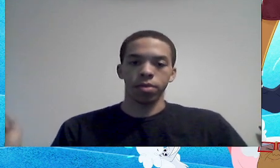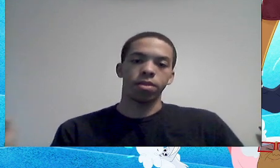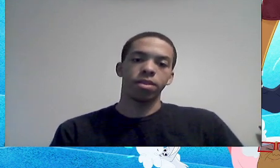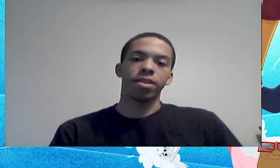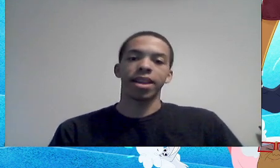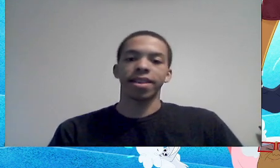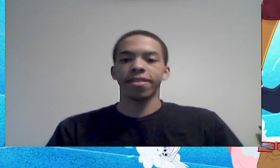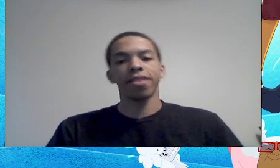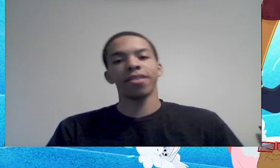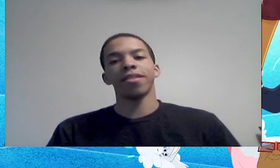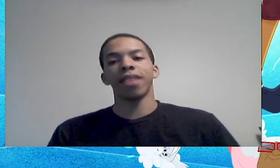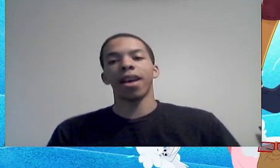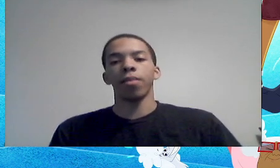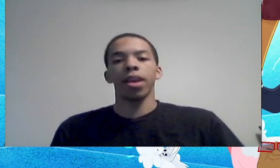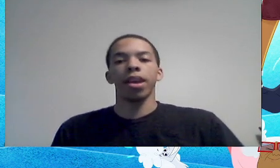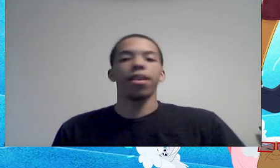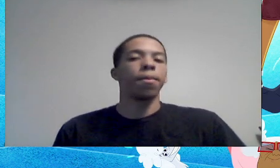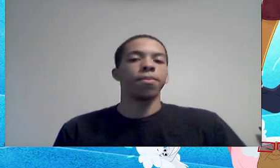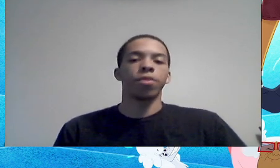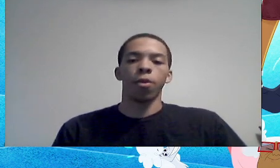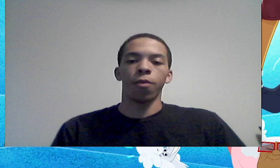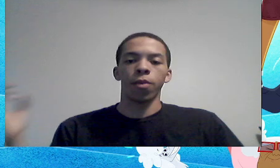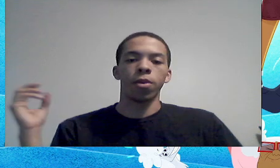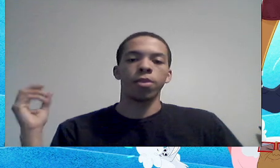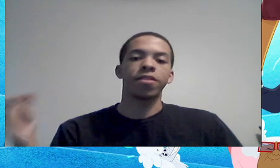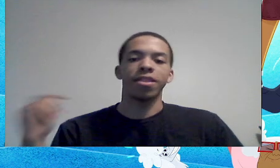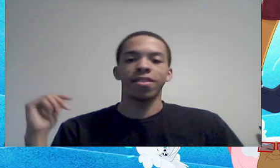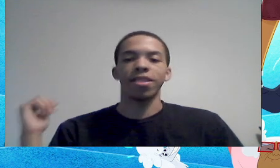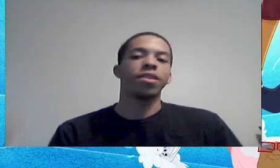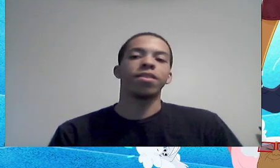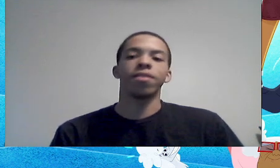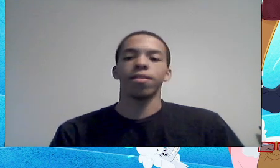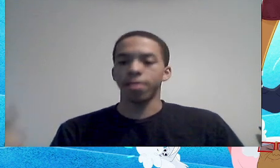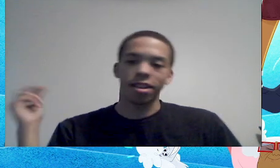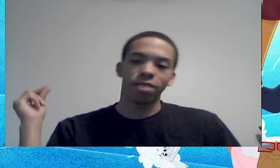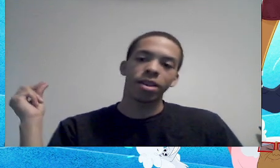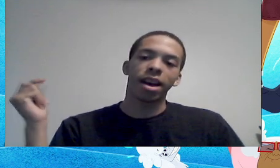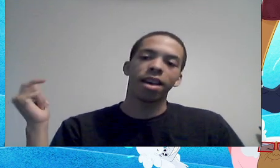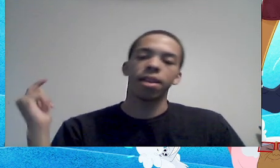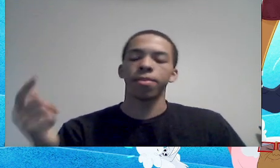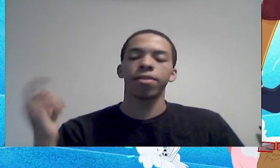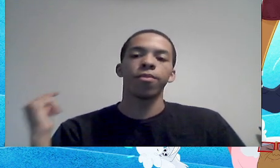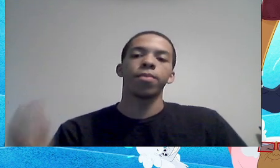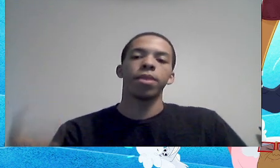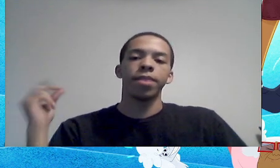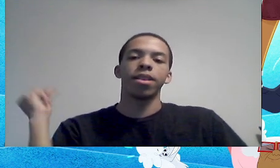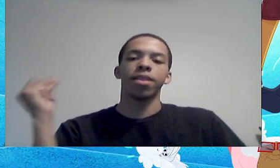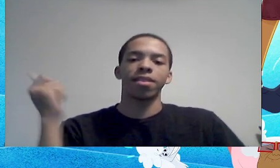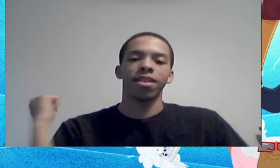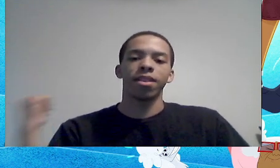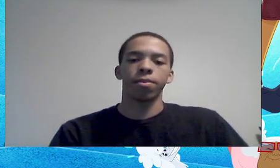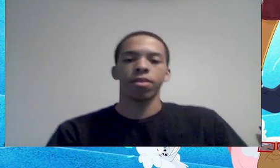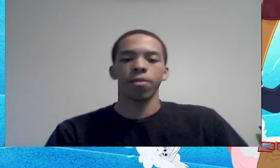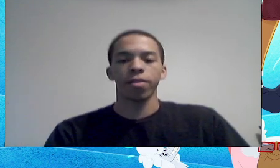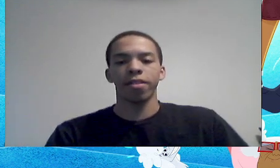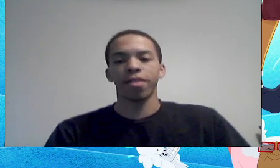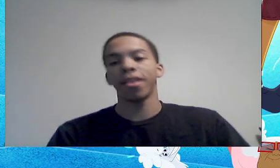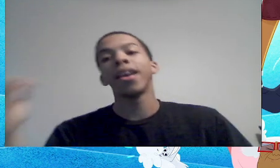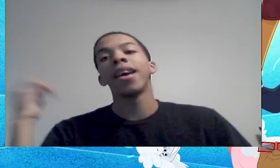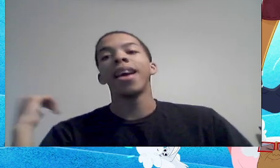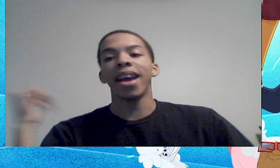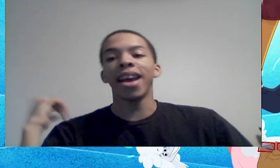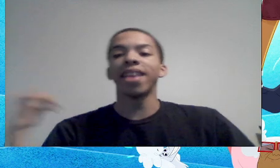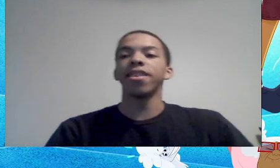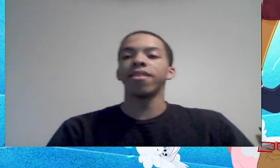hope for next season is that we get an episode for CC, so, since we got an episode for BB, let's get an episode for